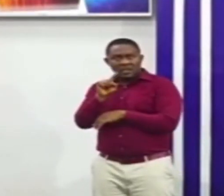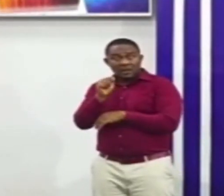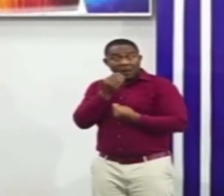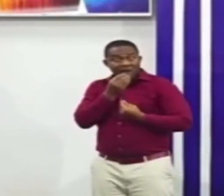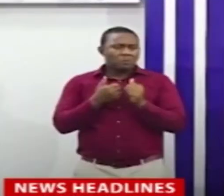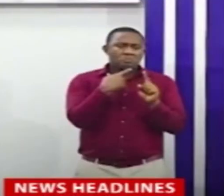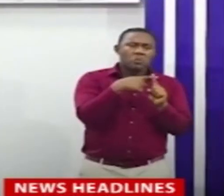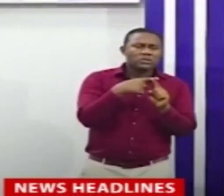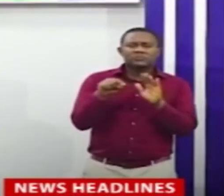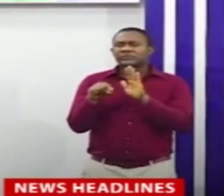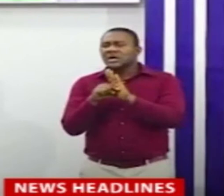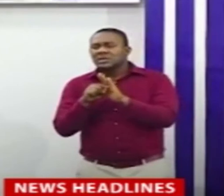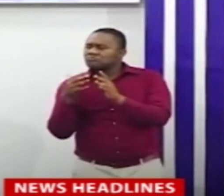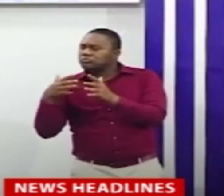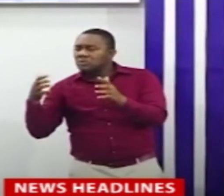of COVID-19.